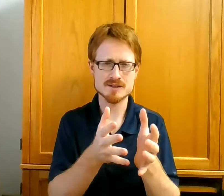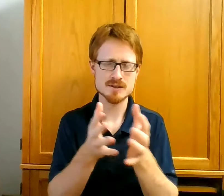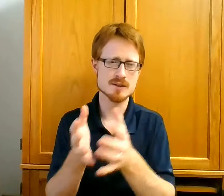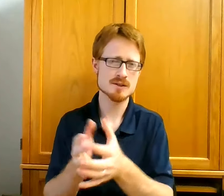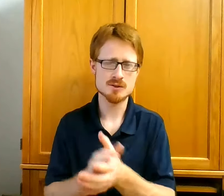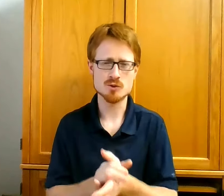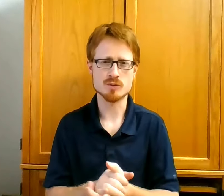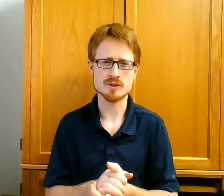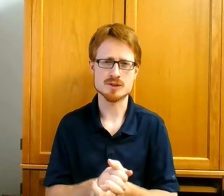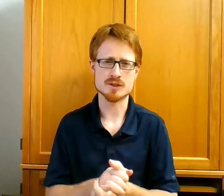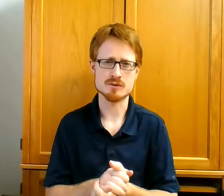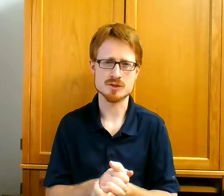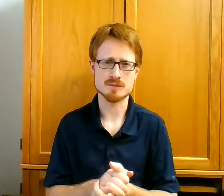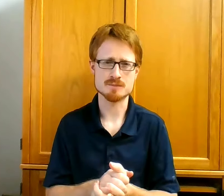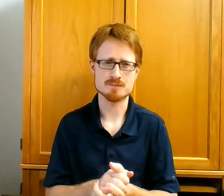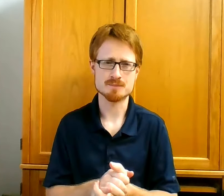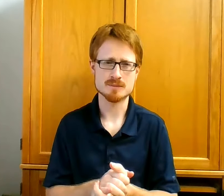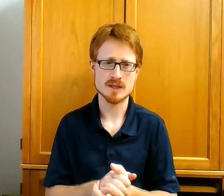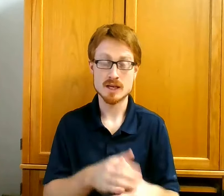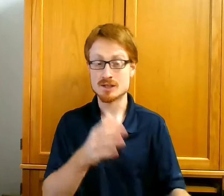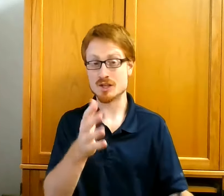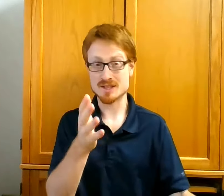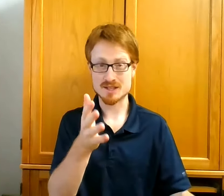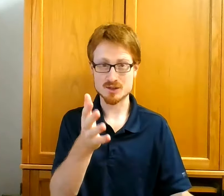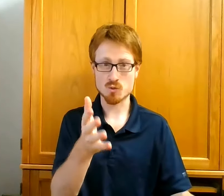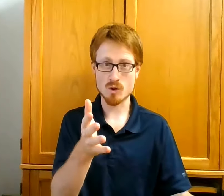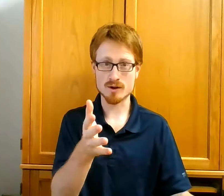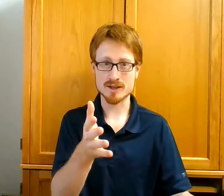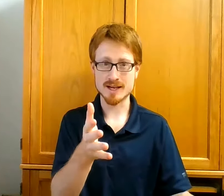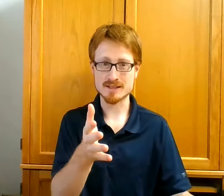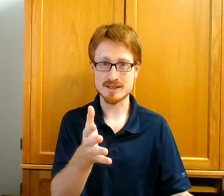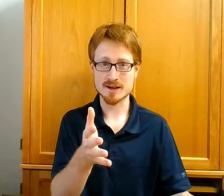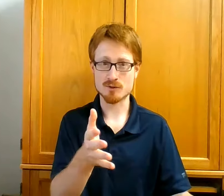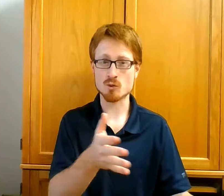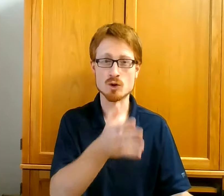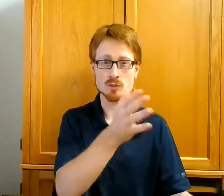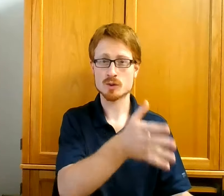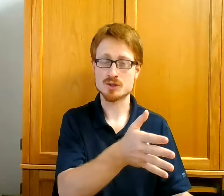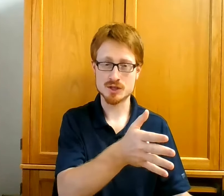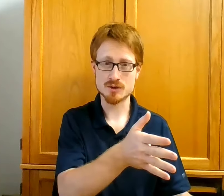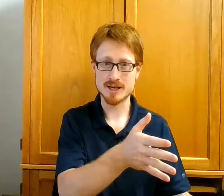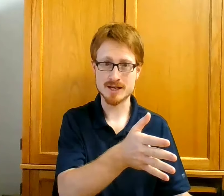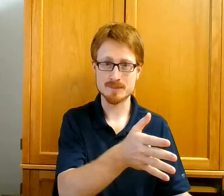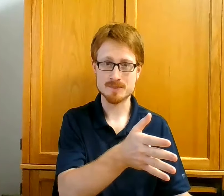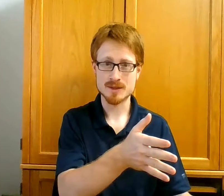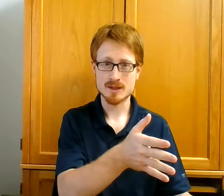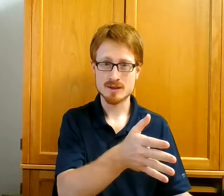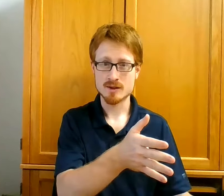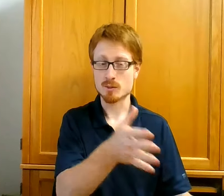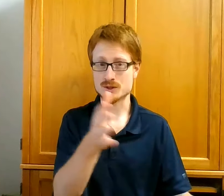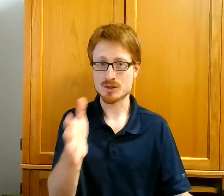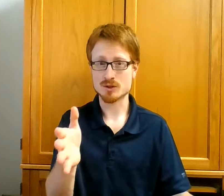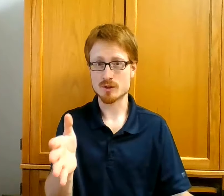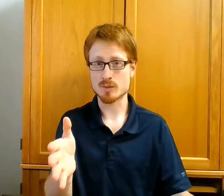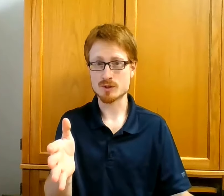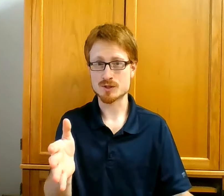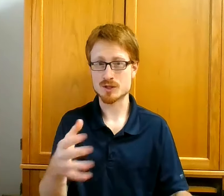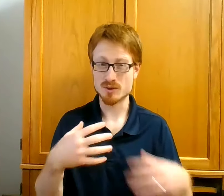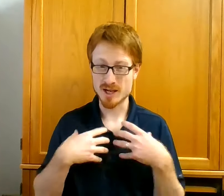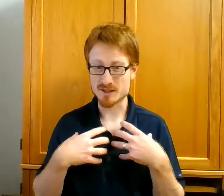to persecution. Jesus has warned us that if the world persecuted him, it will certainly persecute us,